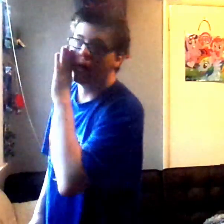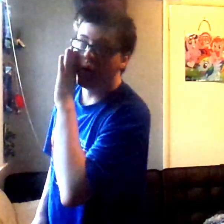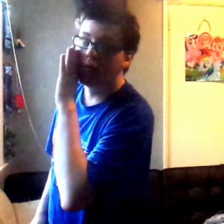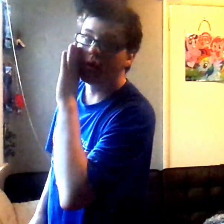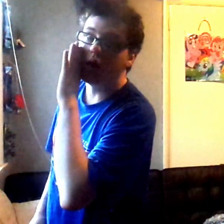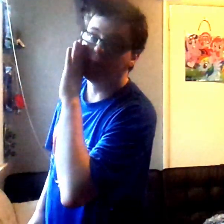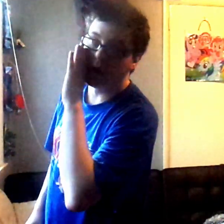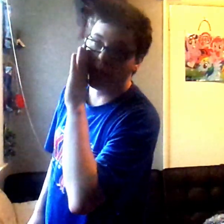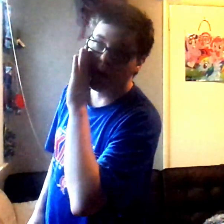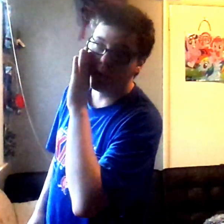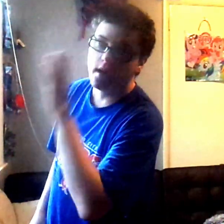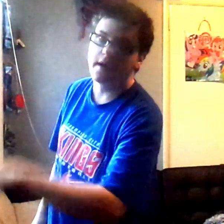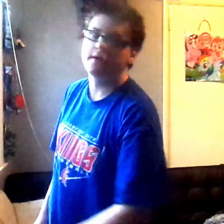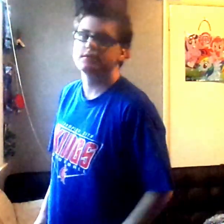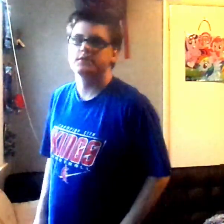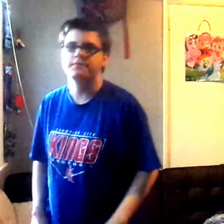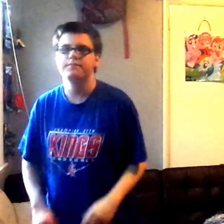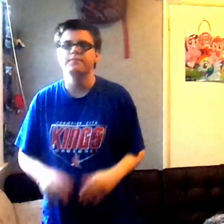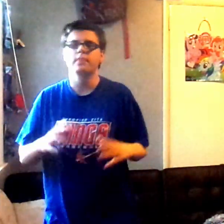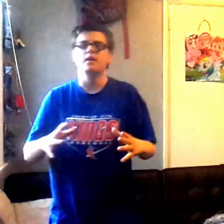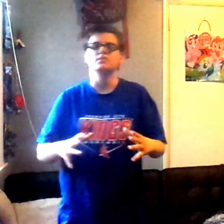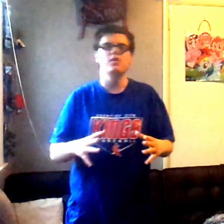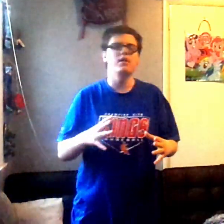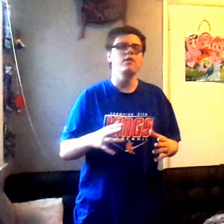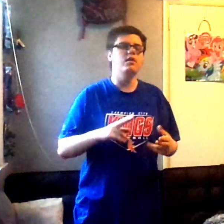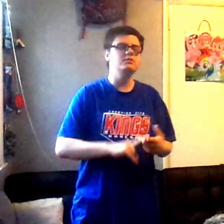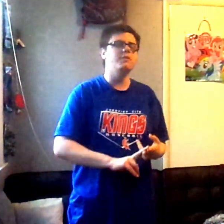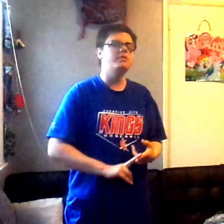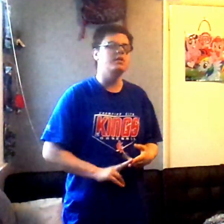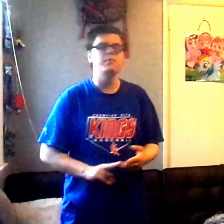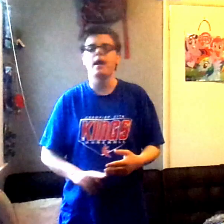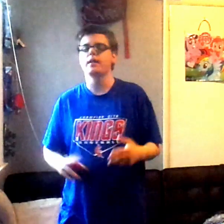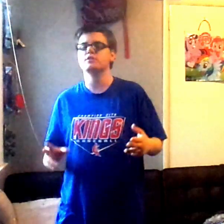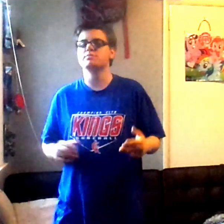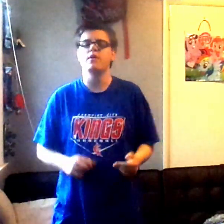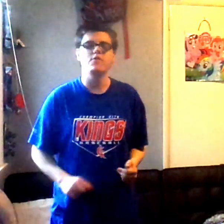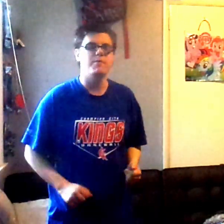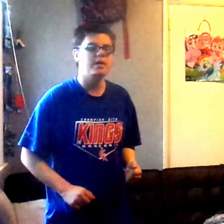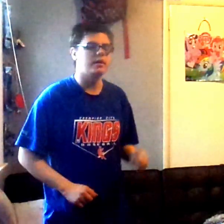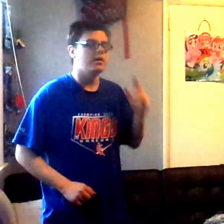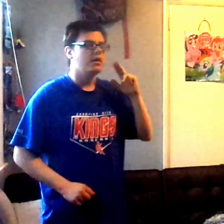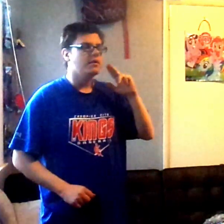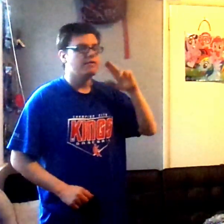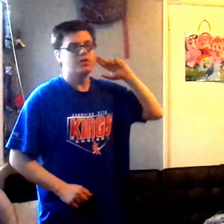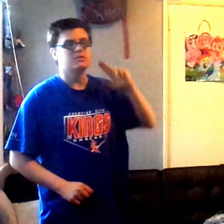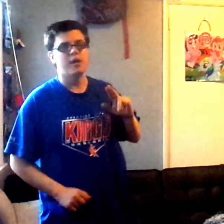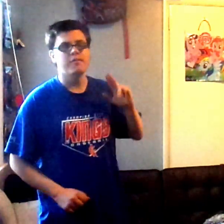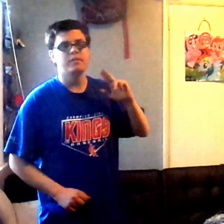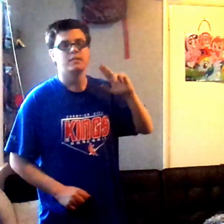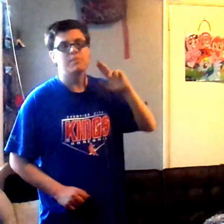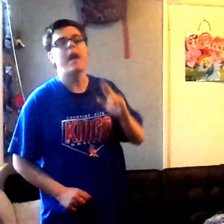Only on Paramount+. So, anyway, let's talk about the good, the bad, and just my overall opinion. First off, the bad.